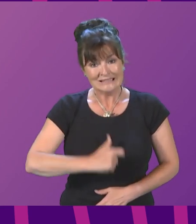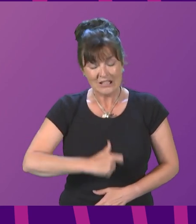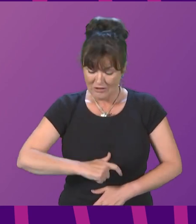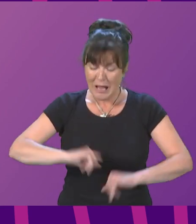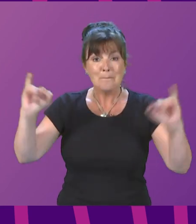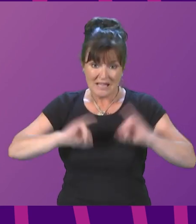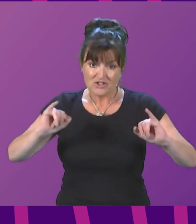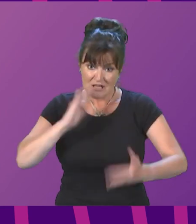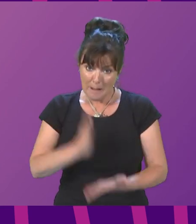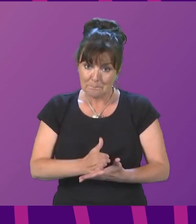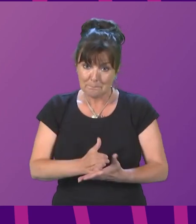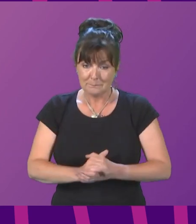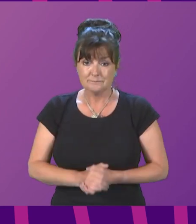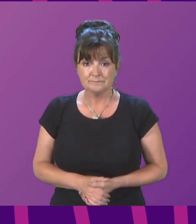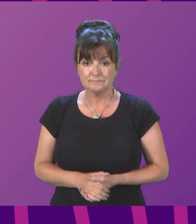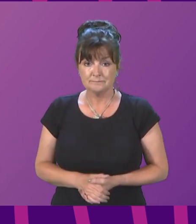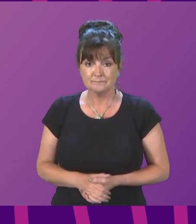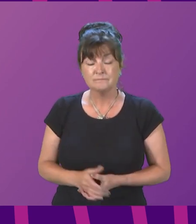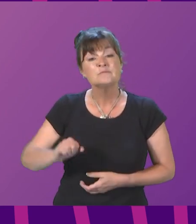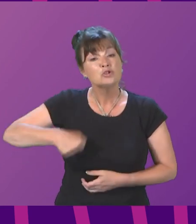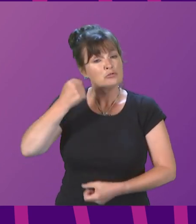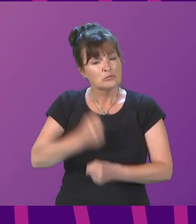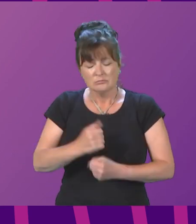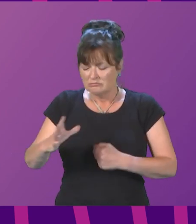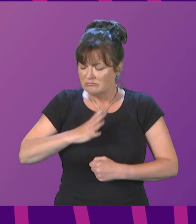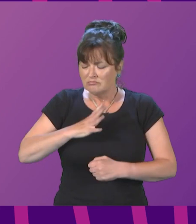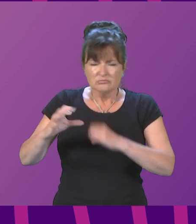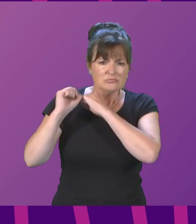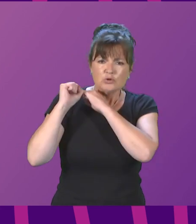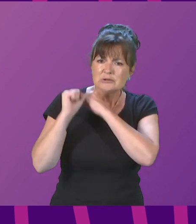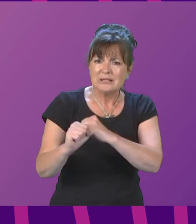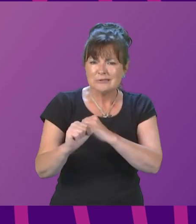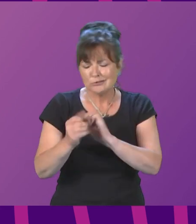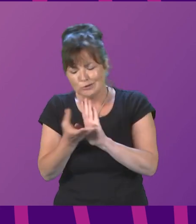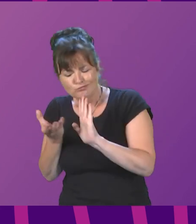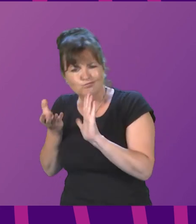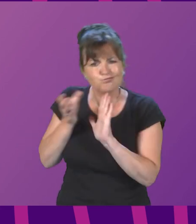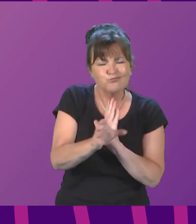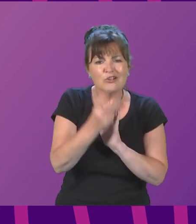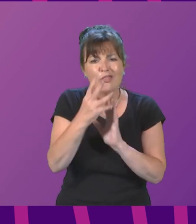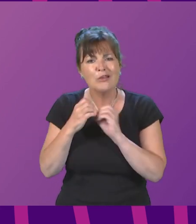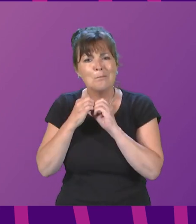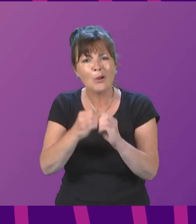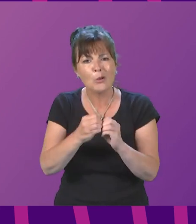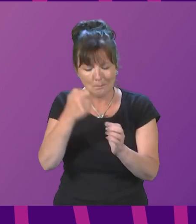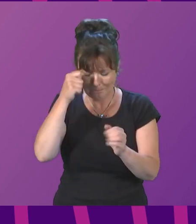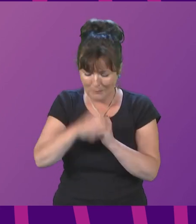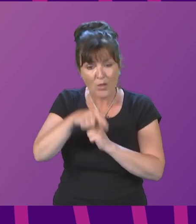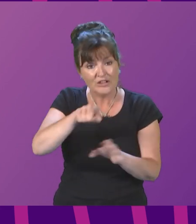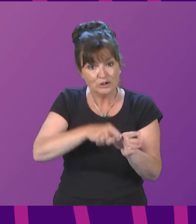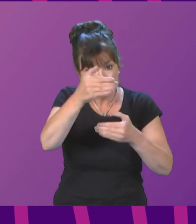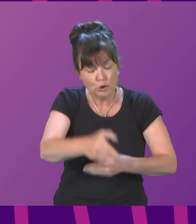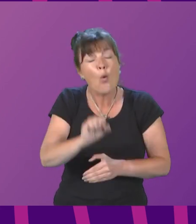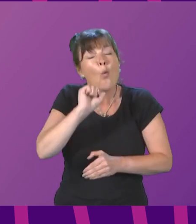The Scottish Government is already committed to measures worth almost £3 billion this year that will help